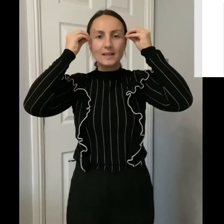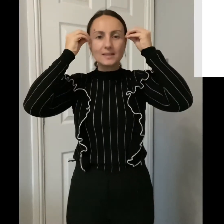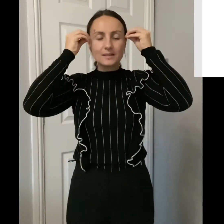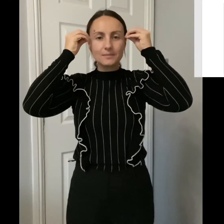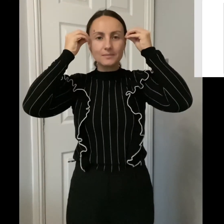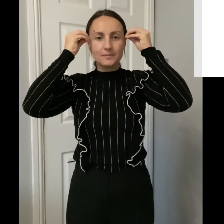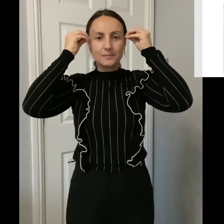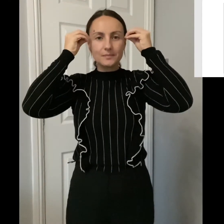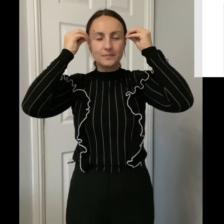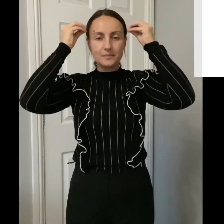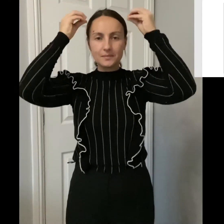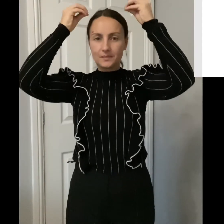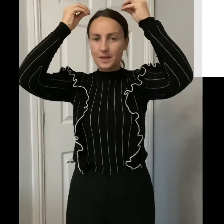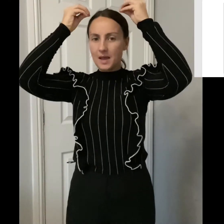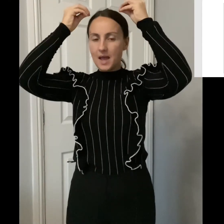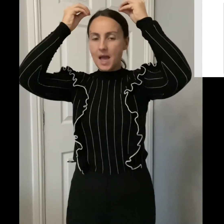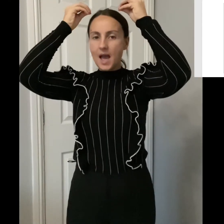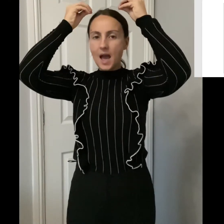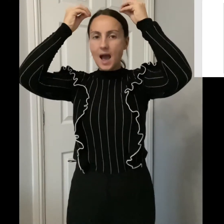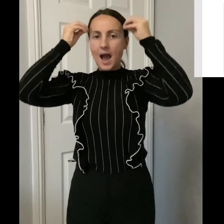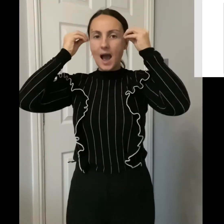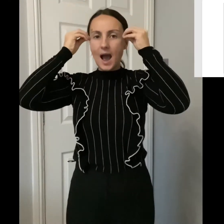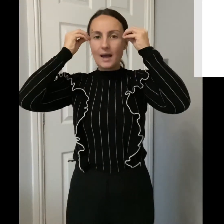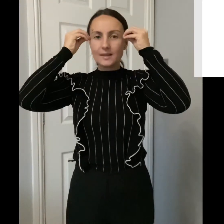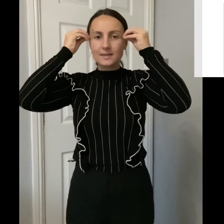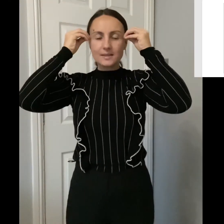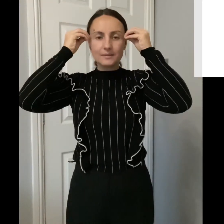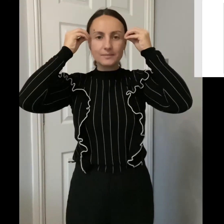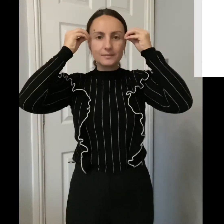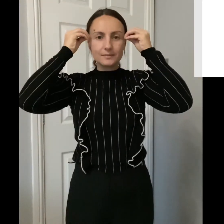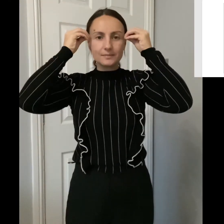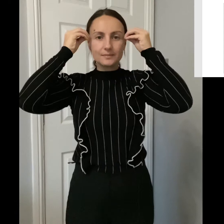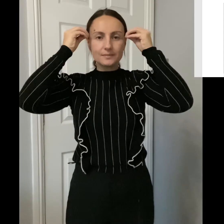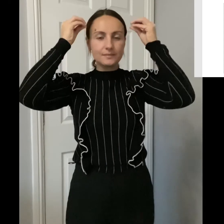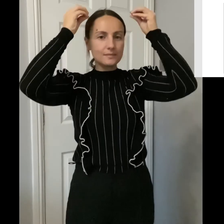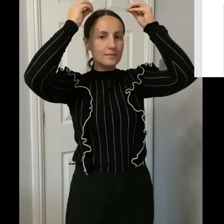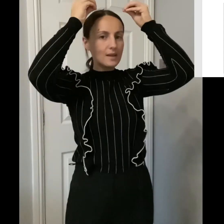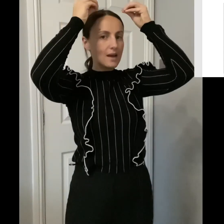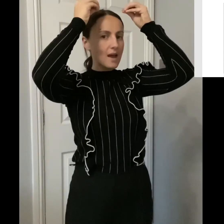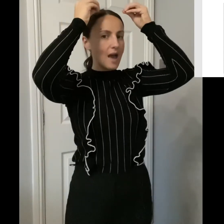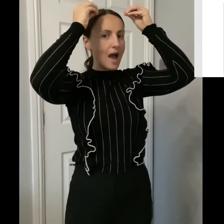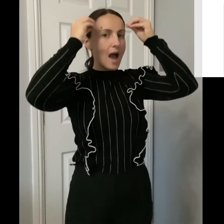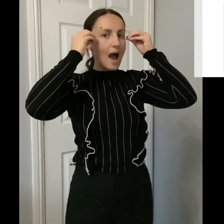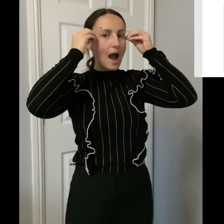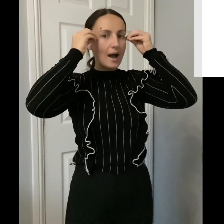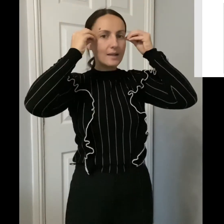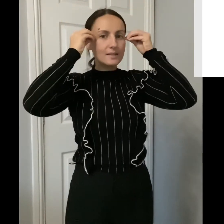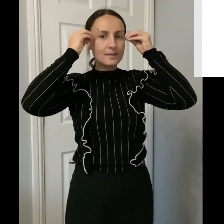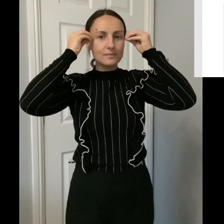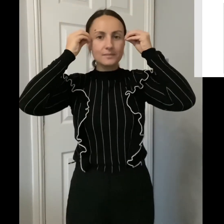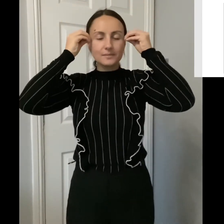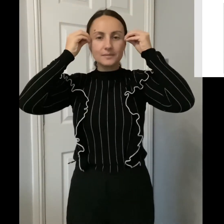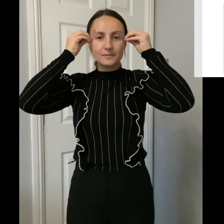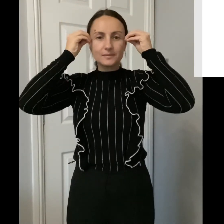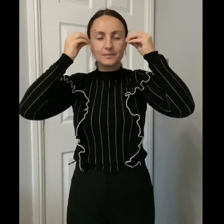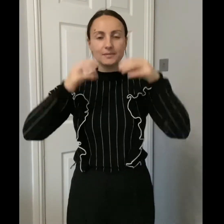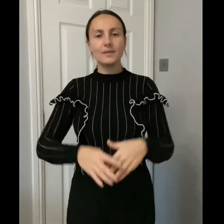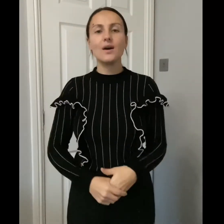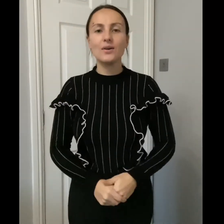hat hat okay